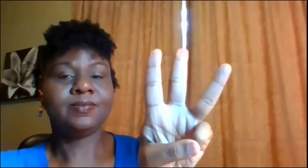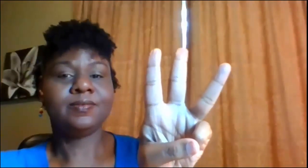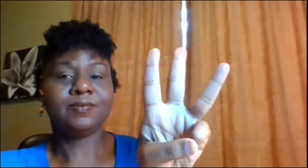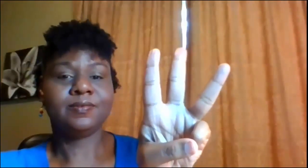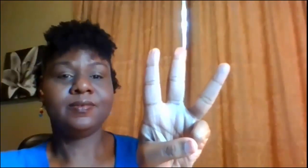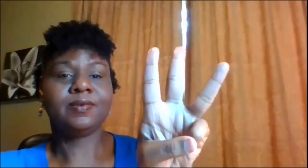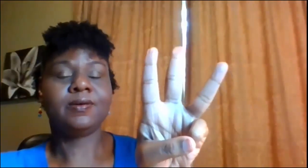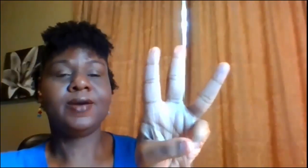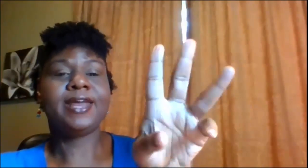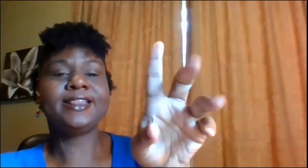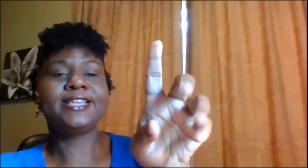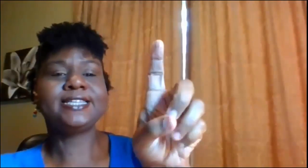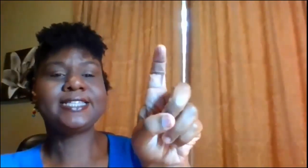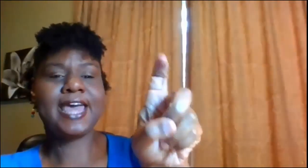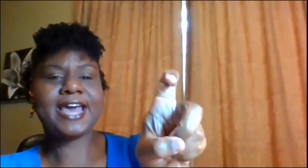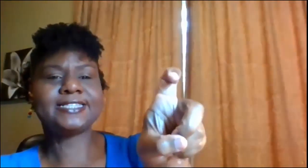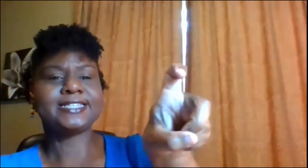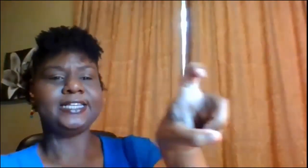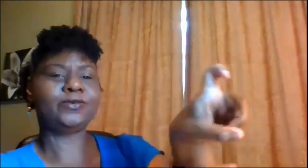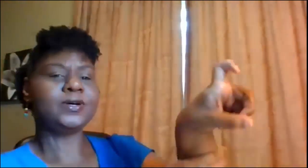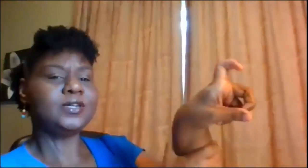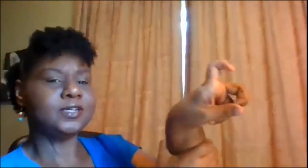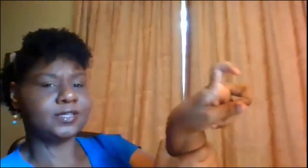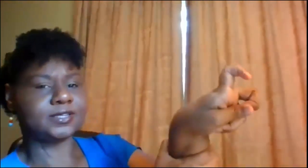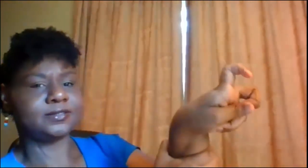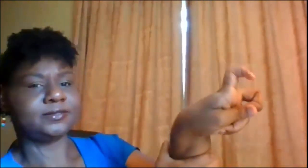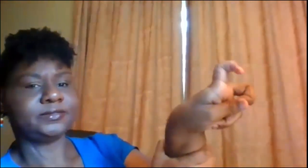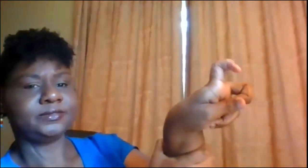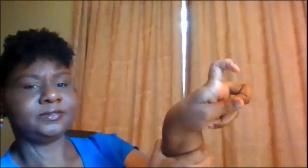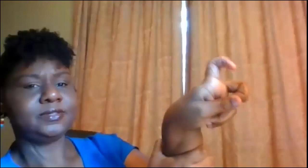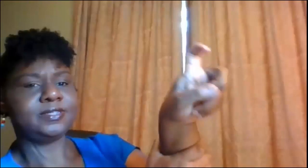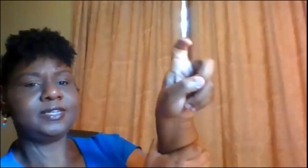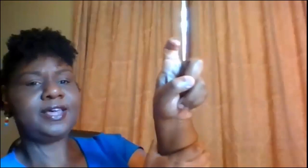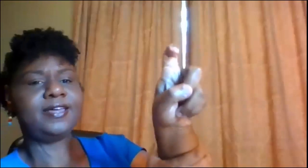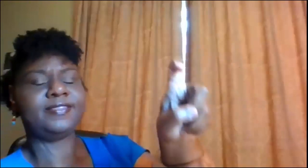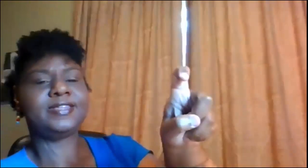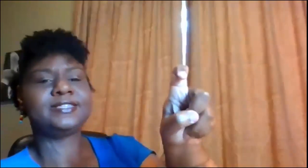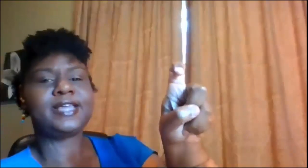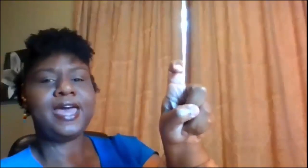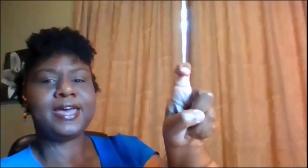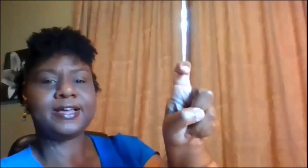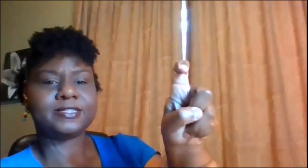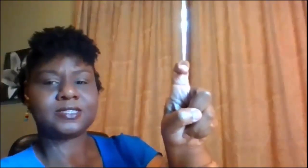all right and this is X it's a little hook see that it's X